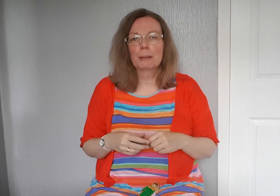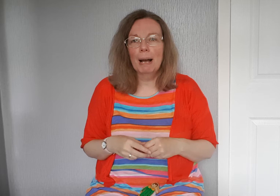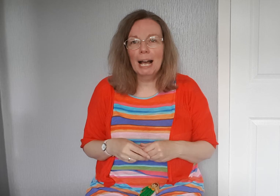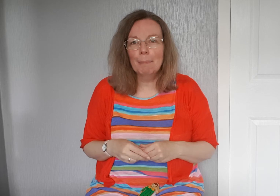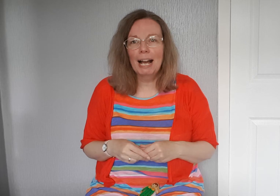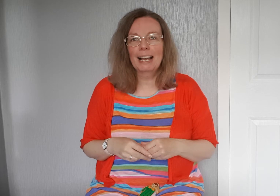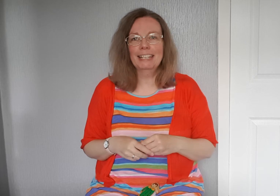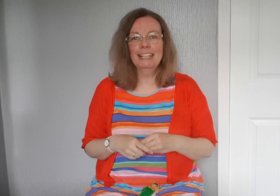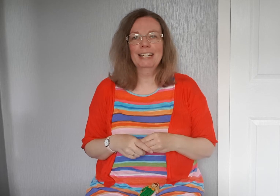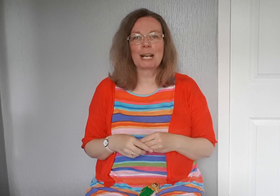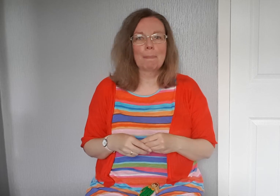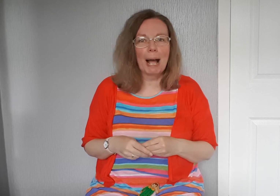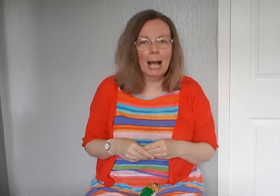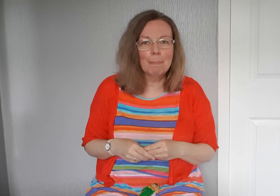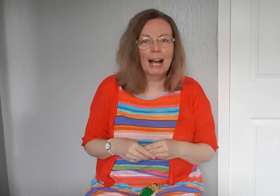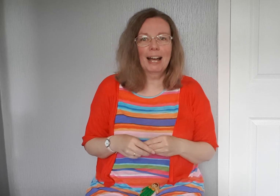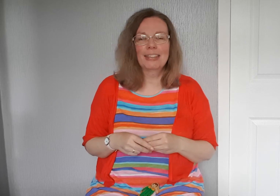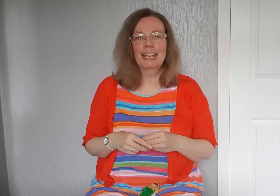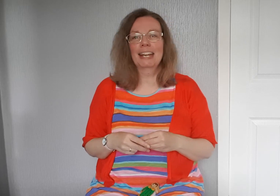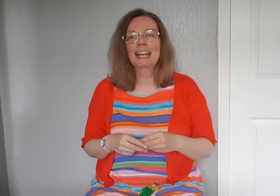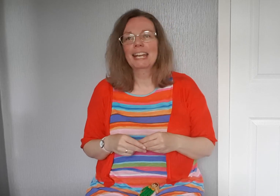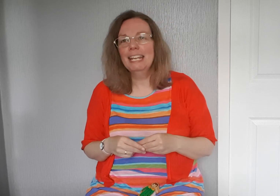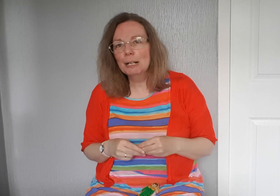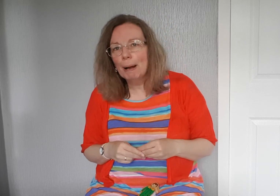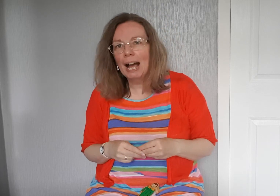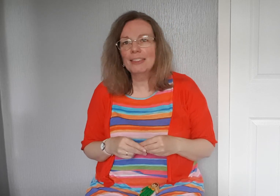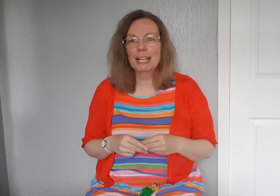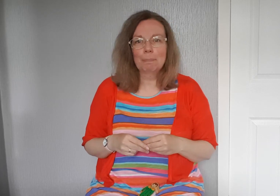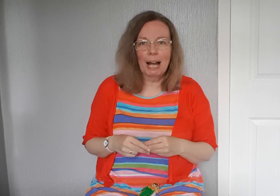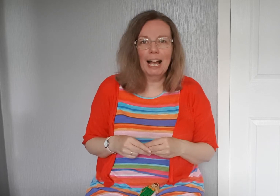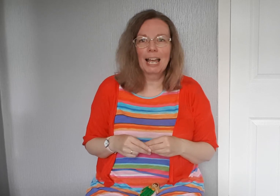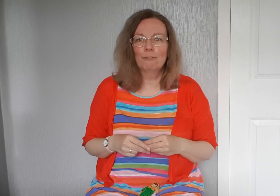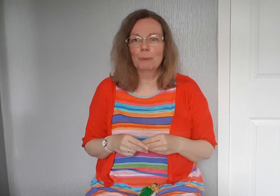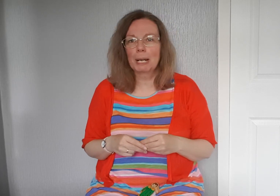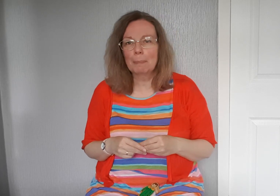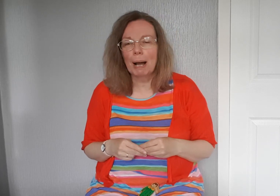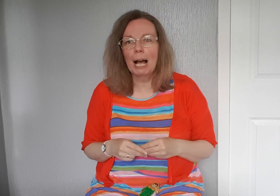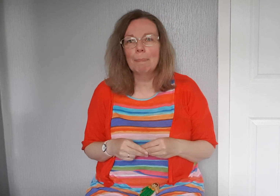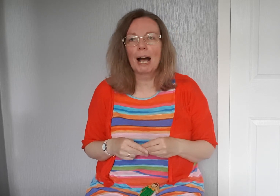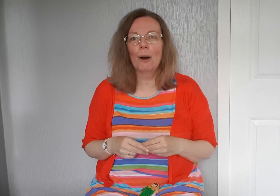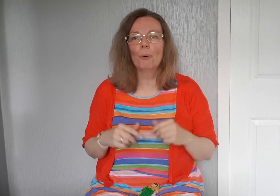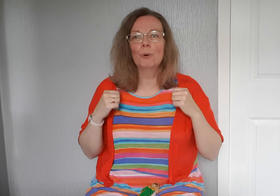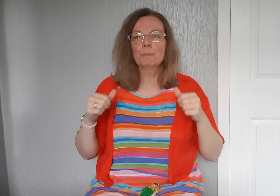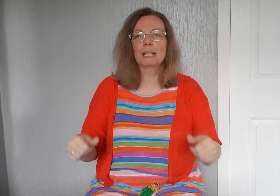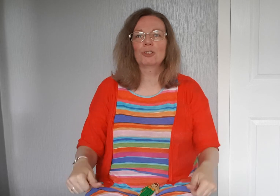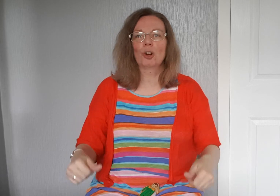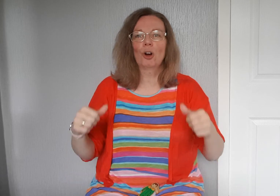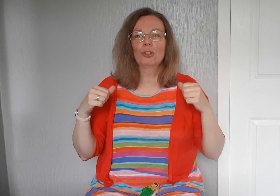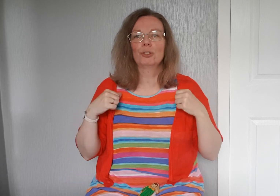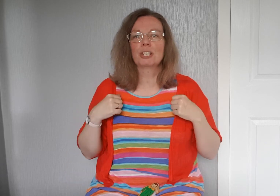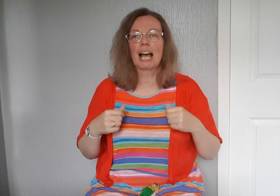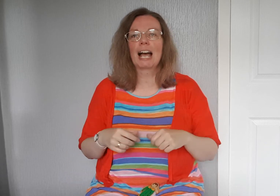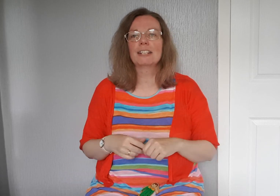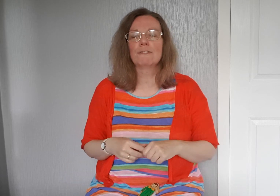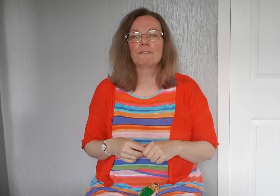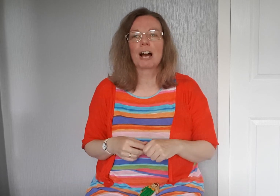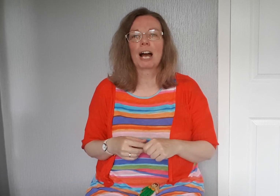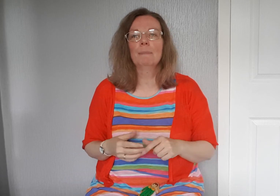a quack quack here and a quack quack there. Here a quack there a quack. Everywhere a quack quack. Old MacDonald had a farm.